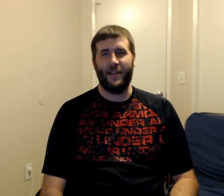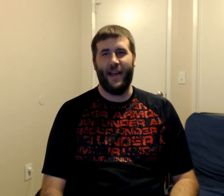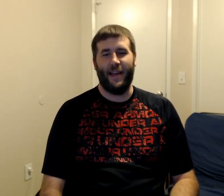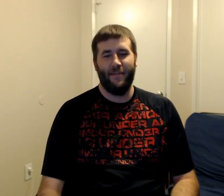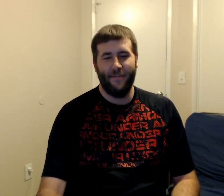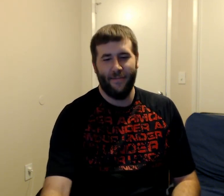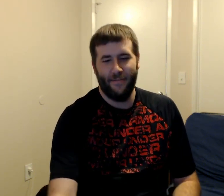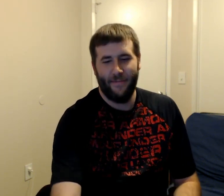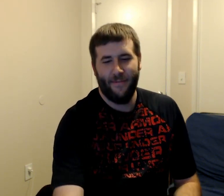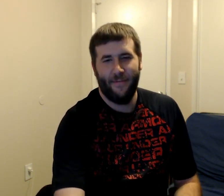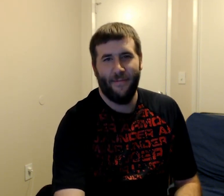day. game NBA! Okay... There